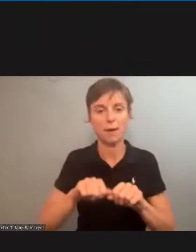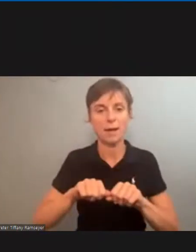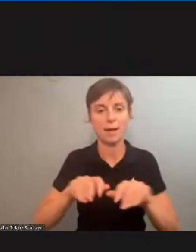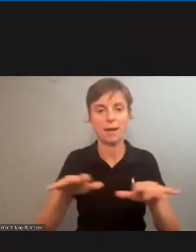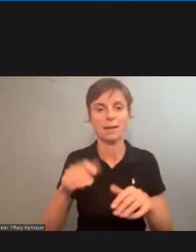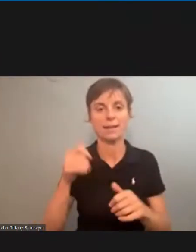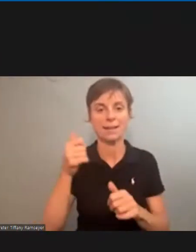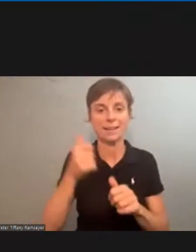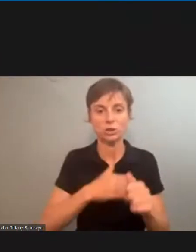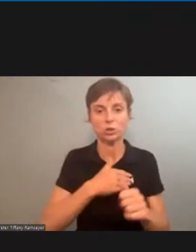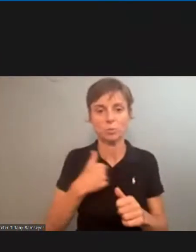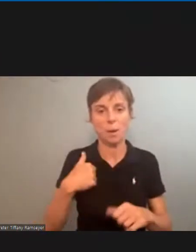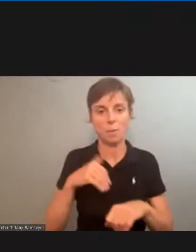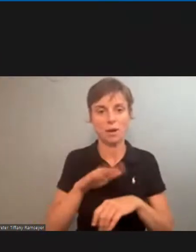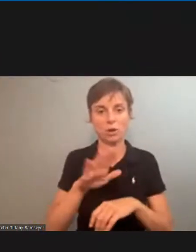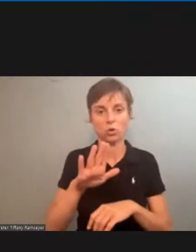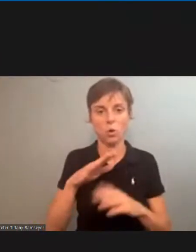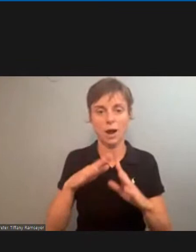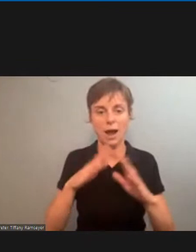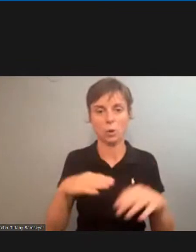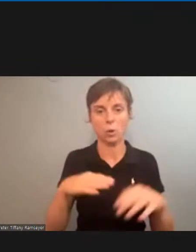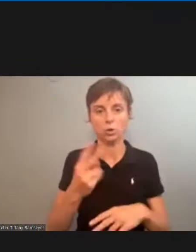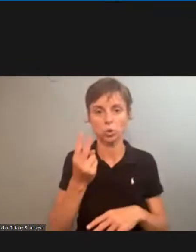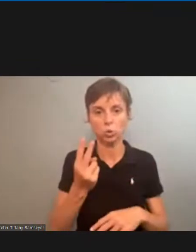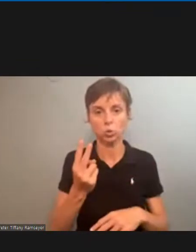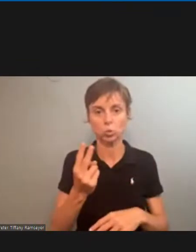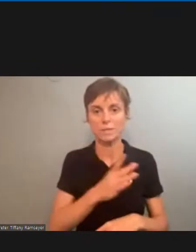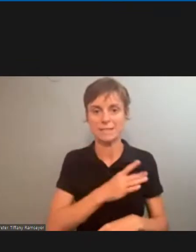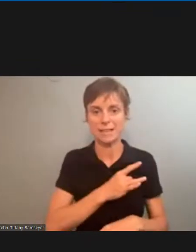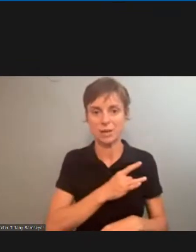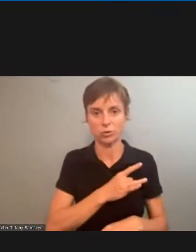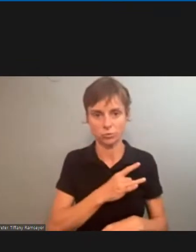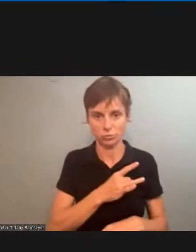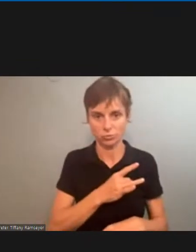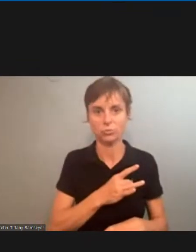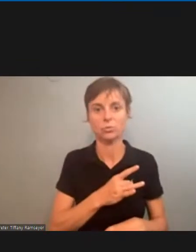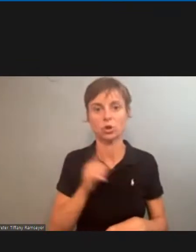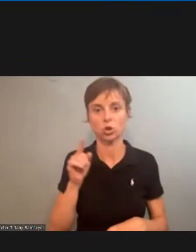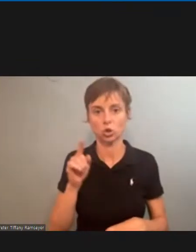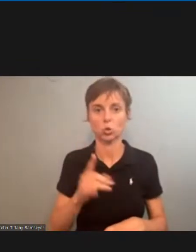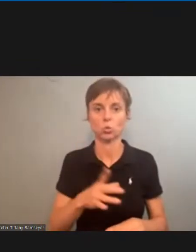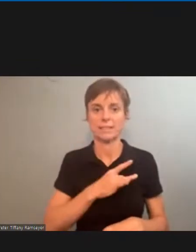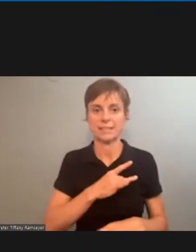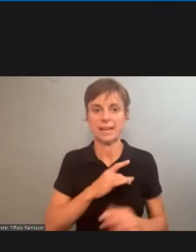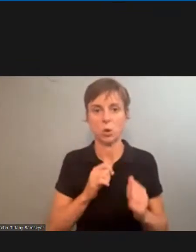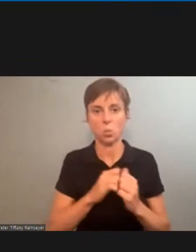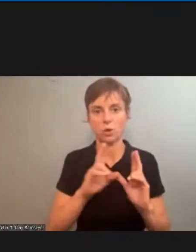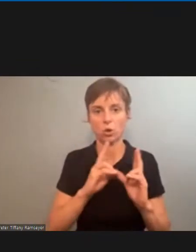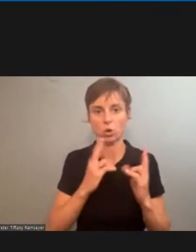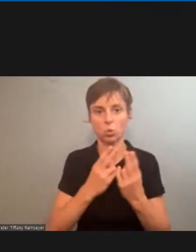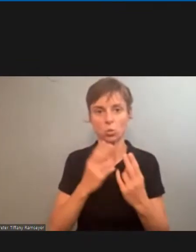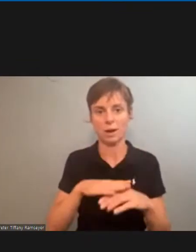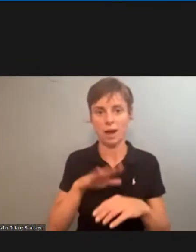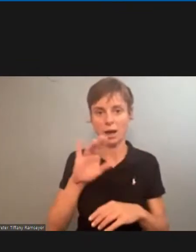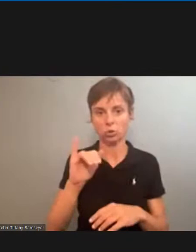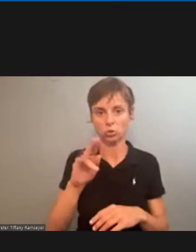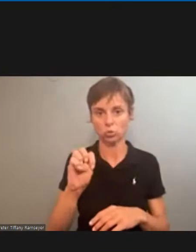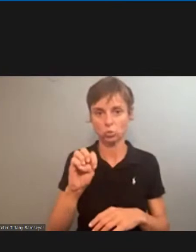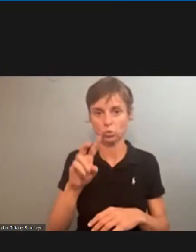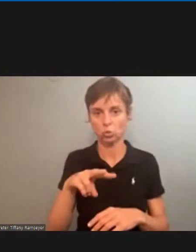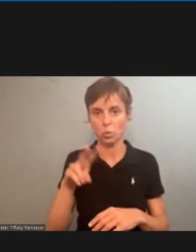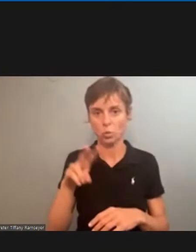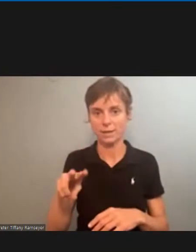to your home two tickets for the purpose of sticking with your union on june the 22nd